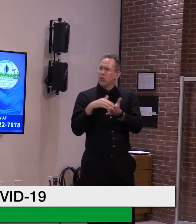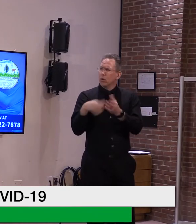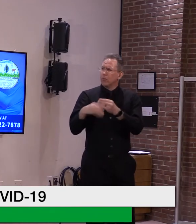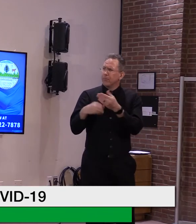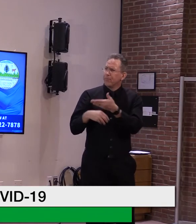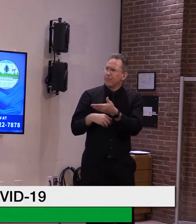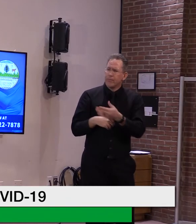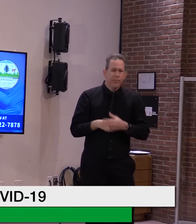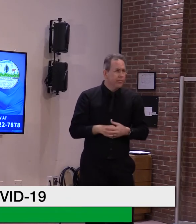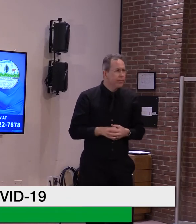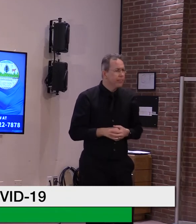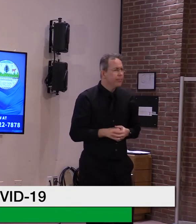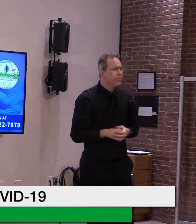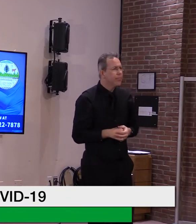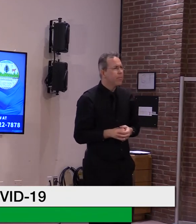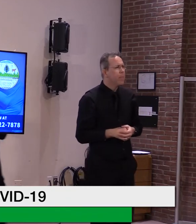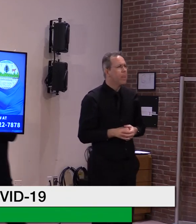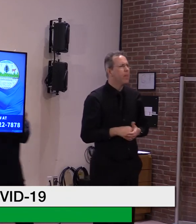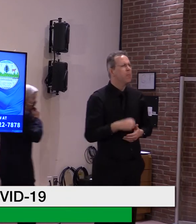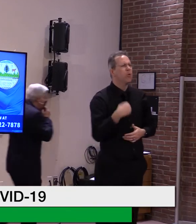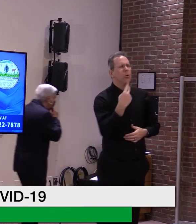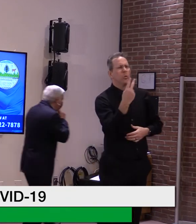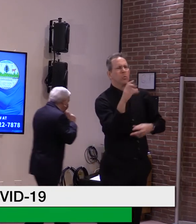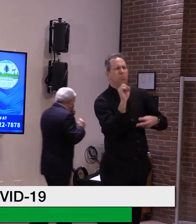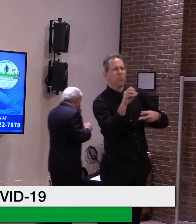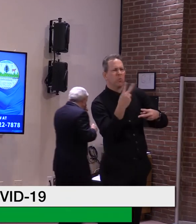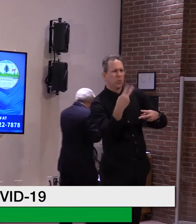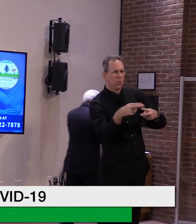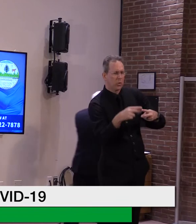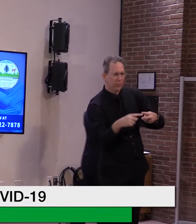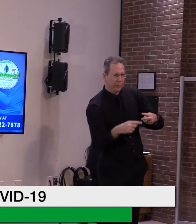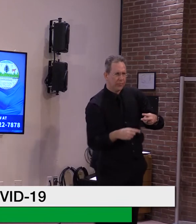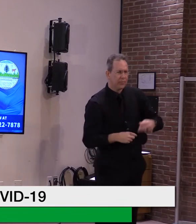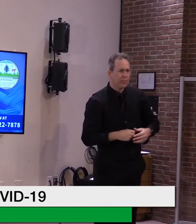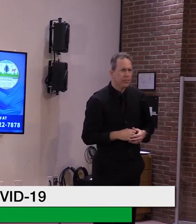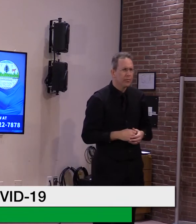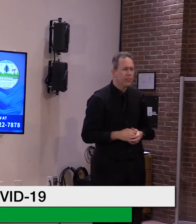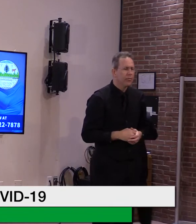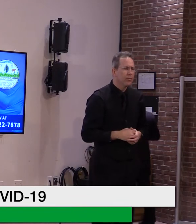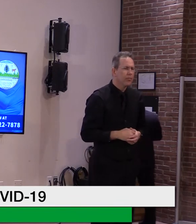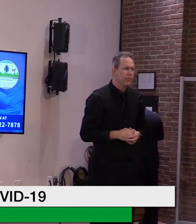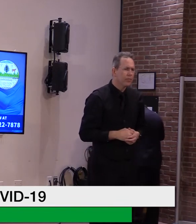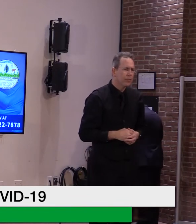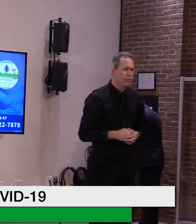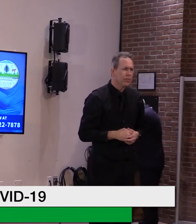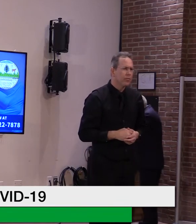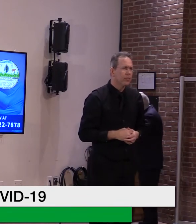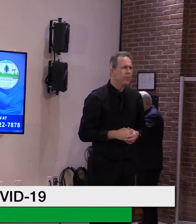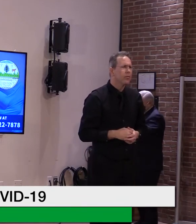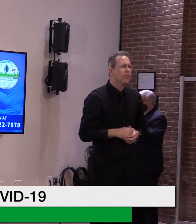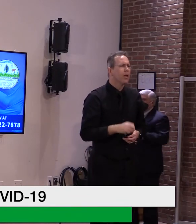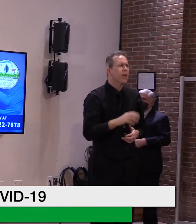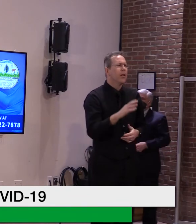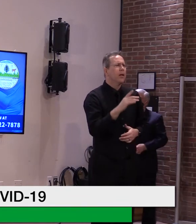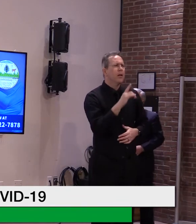Just two quick points. Uh, one, through no fault of local VA people, but this is a